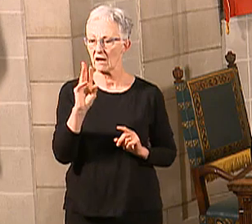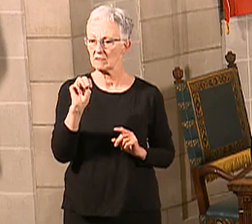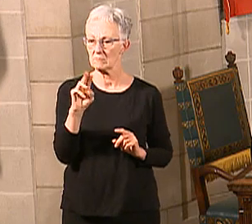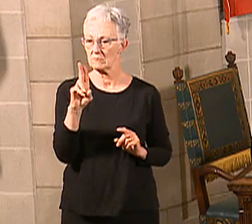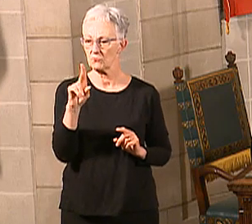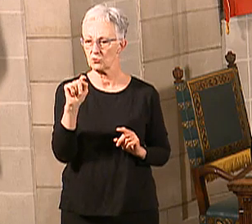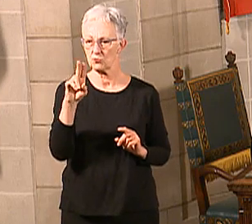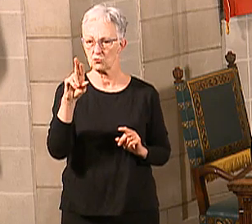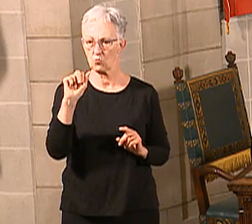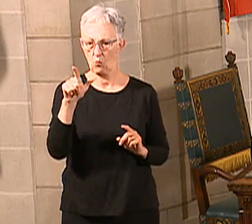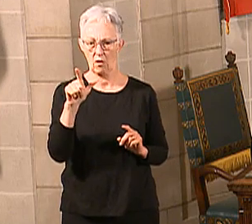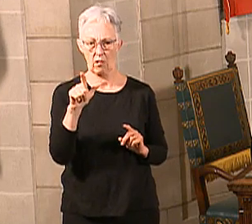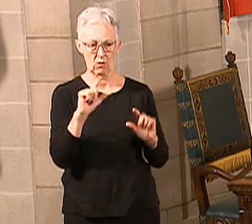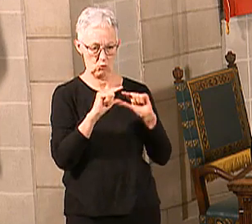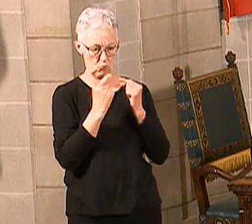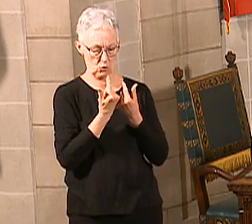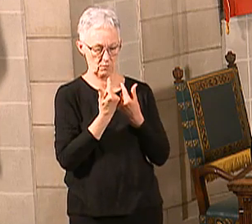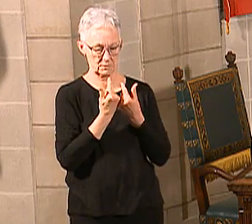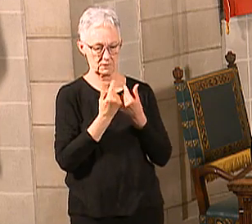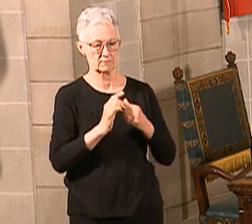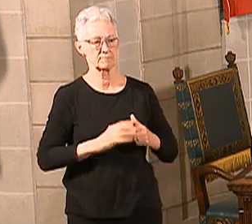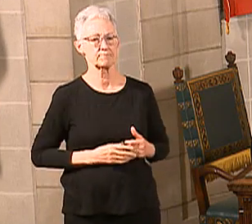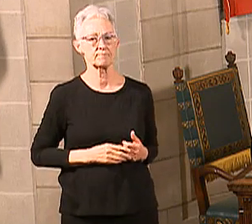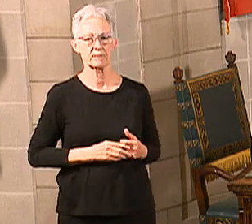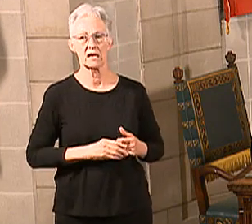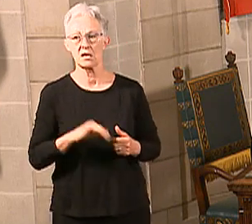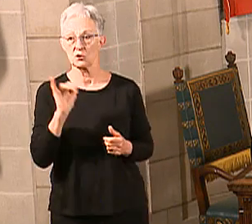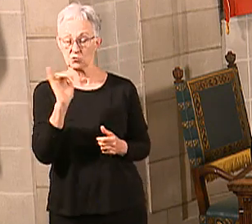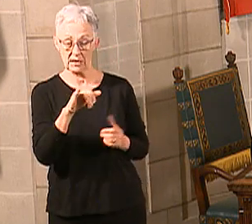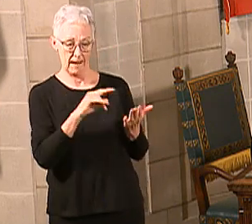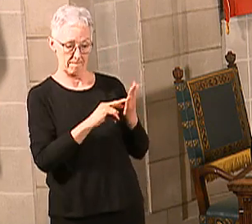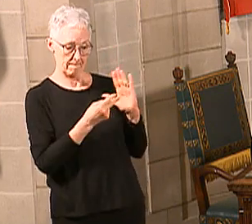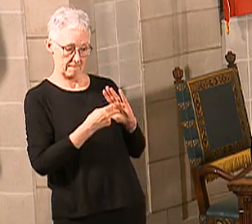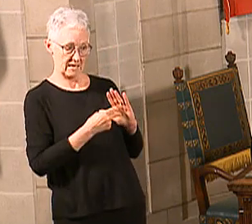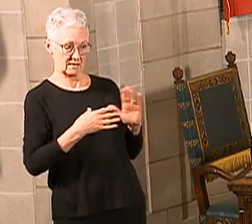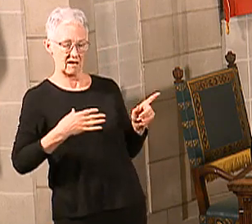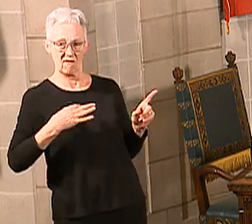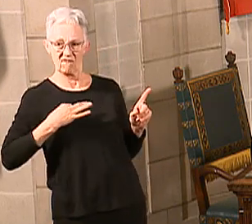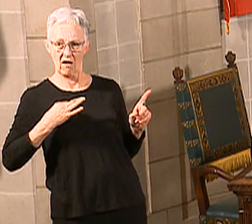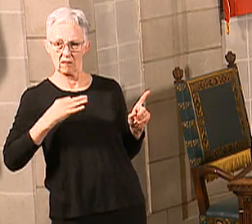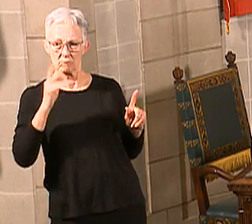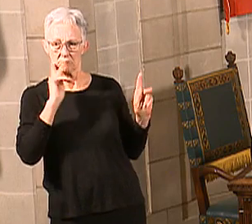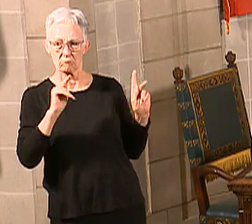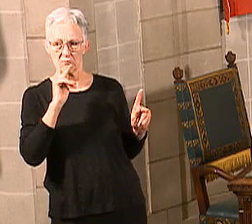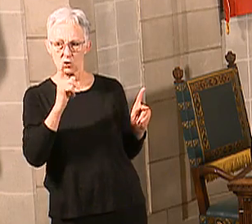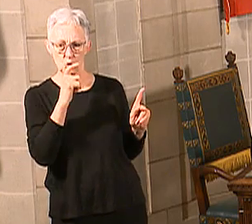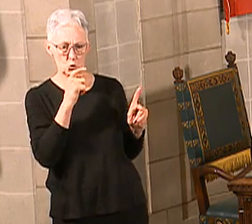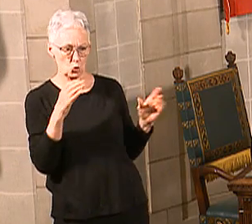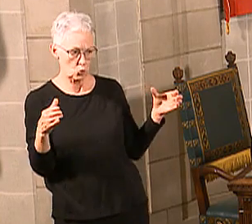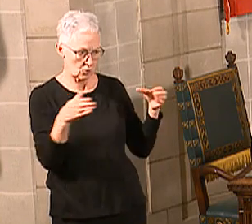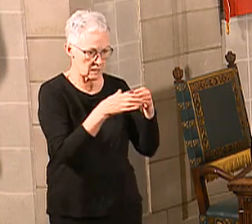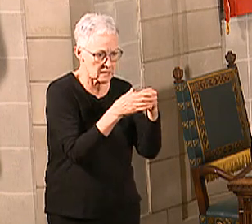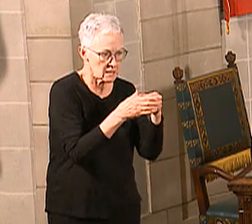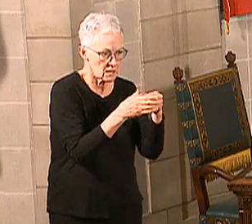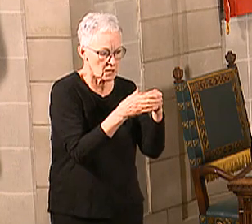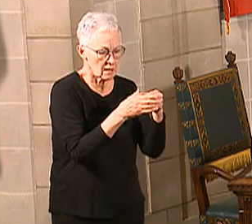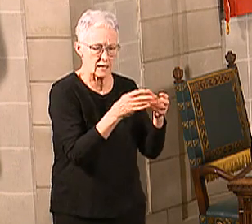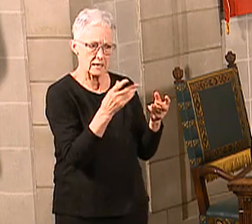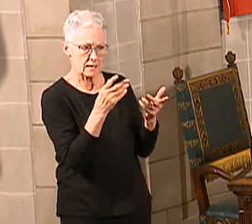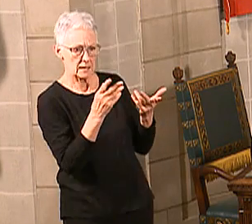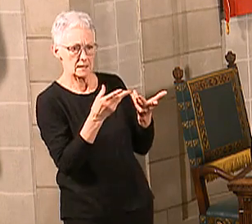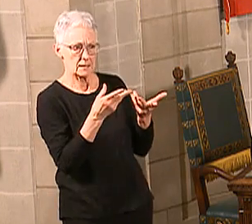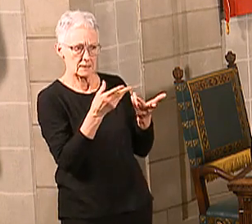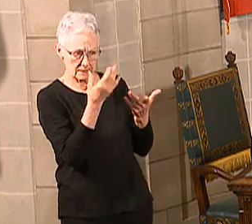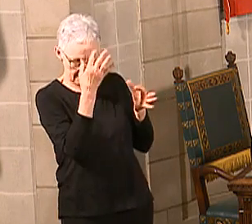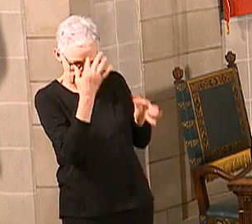starting your own. And just to explain, mutual aid groups are informal groups of volunteers who band together to find effective ways to support those people most in